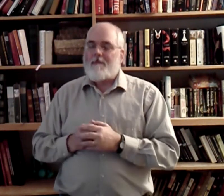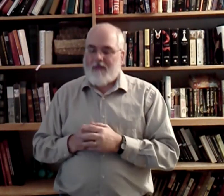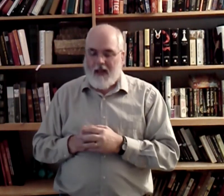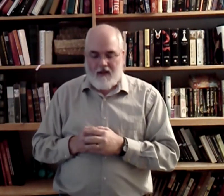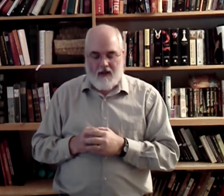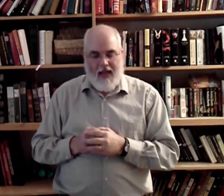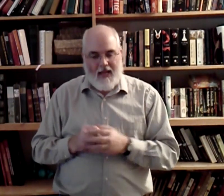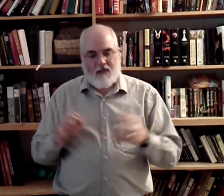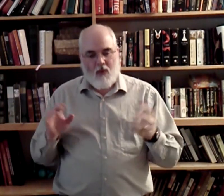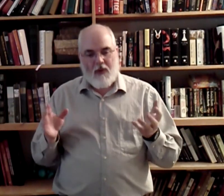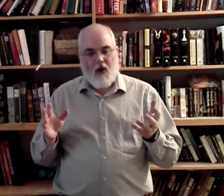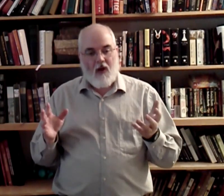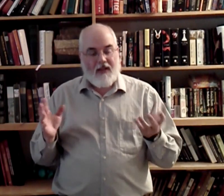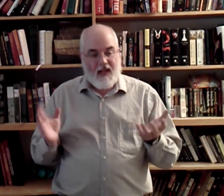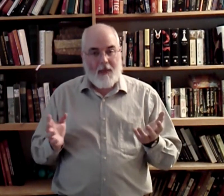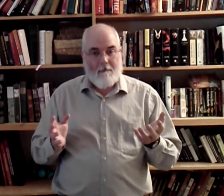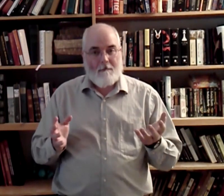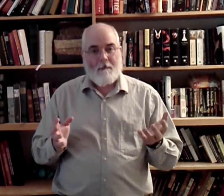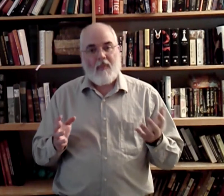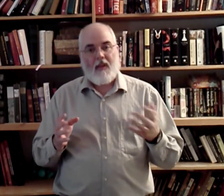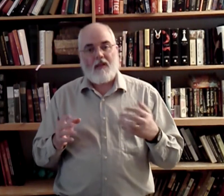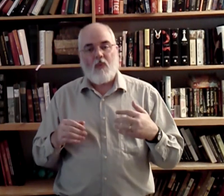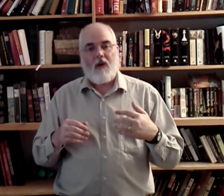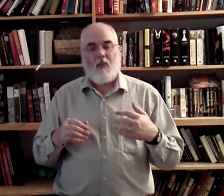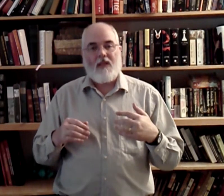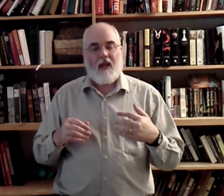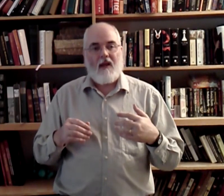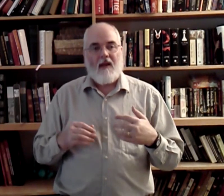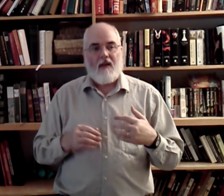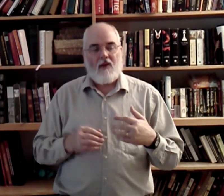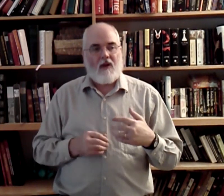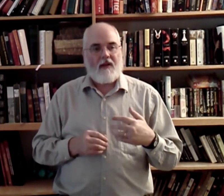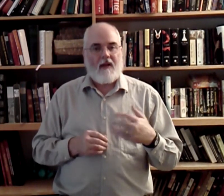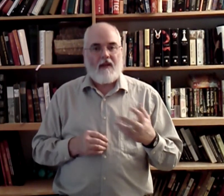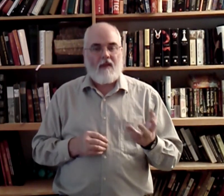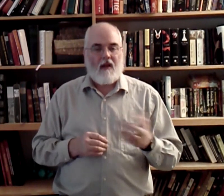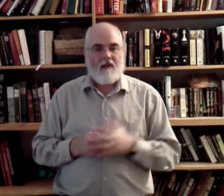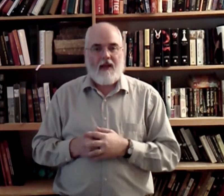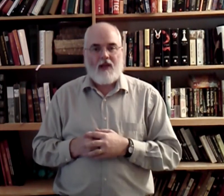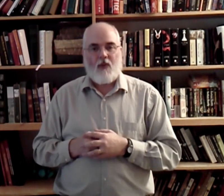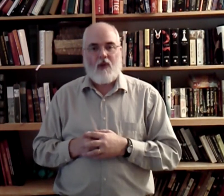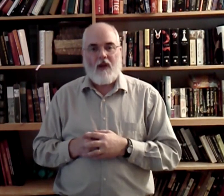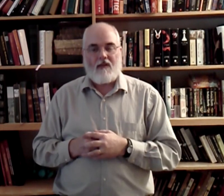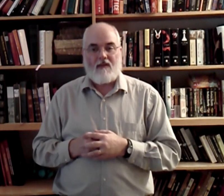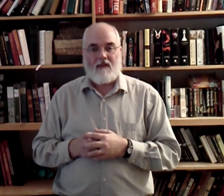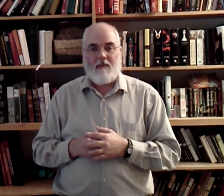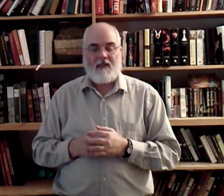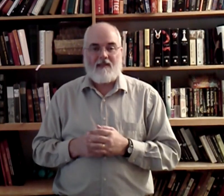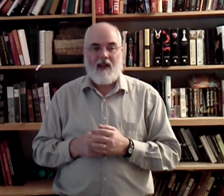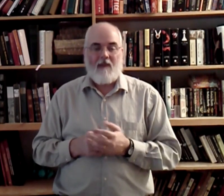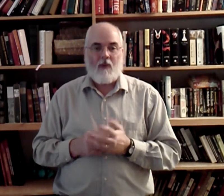And, that is what we call an idiom. That's where we say, if I'm going to take a catch forty winks. That means, I'm not